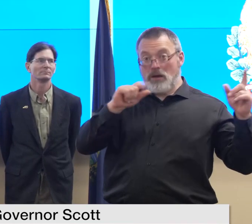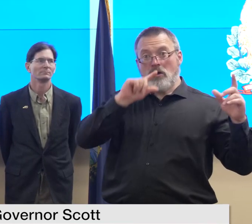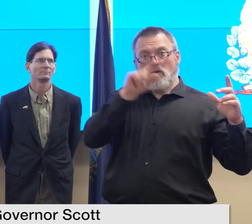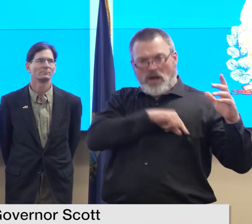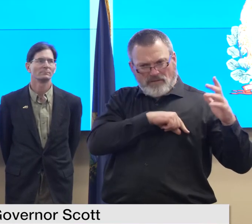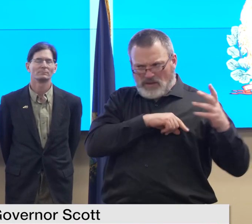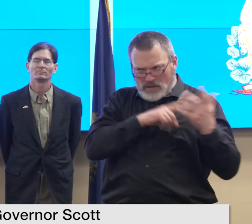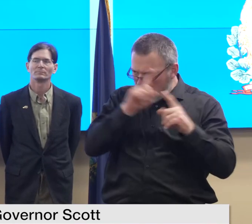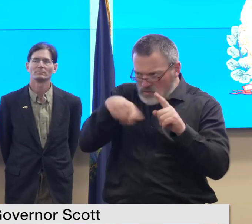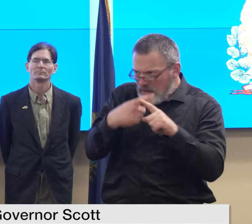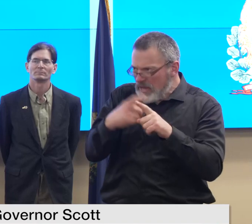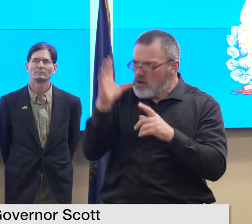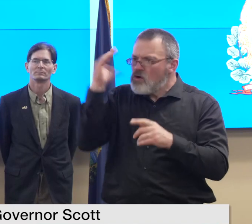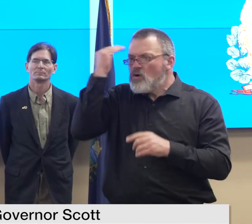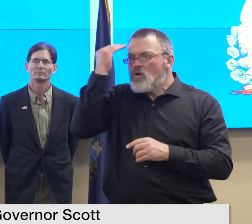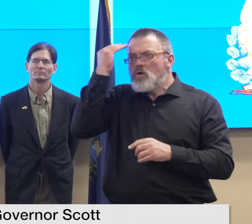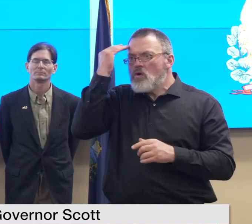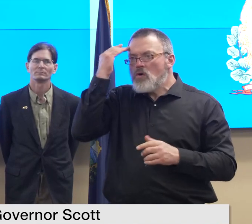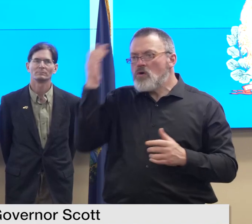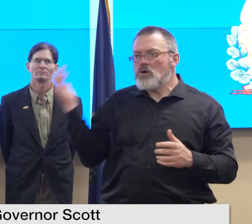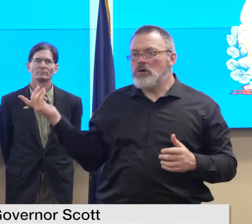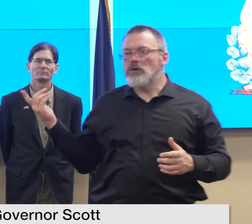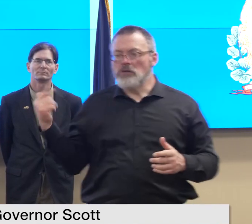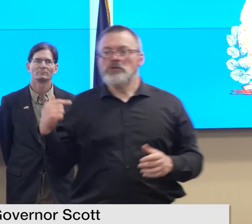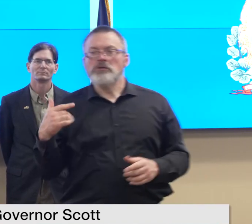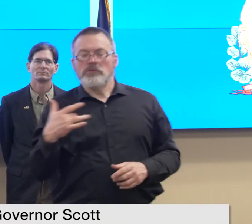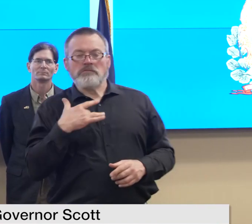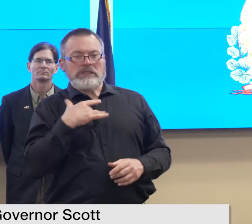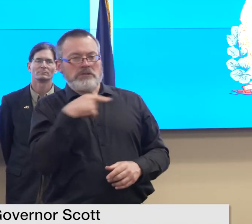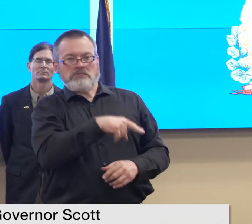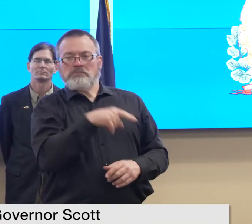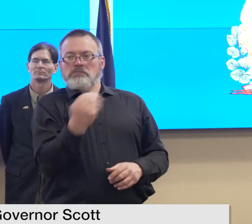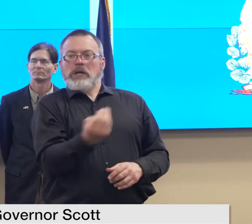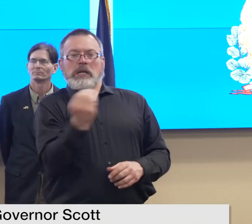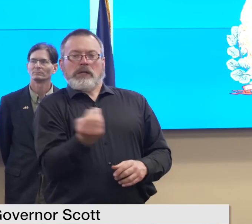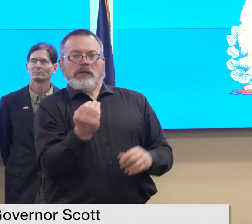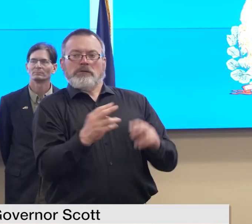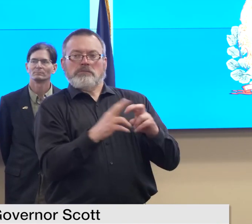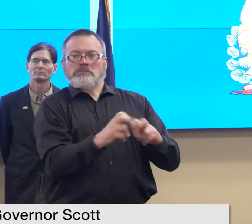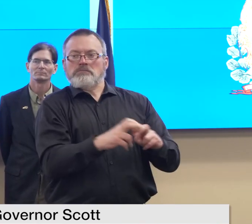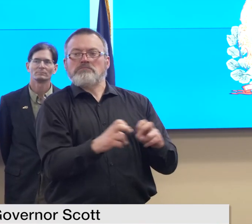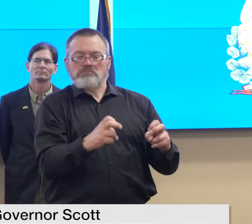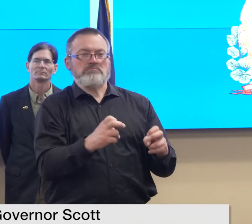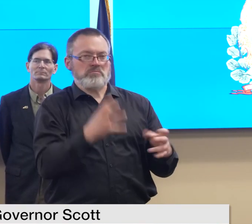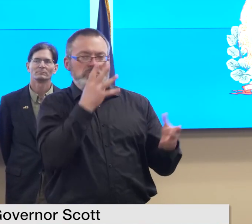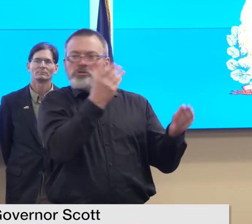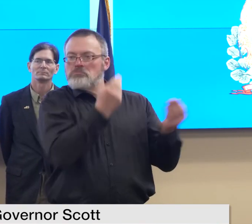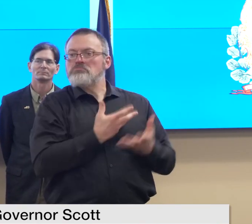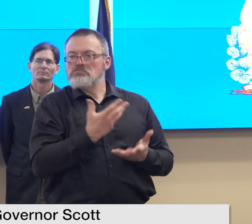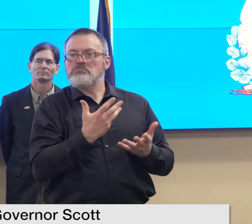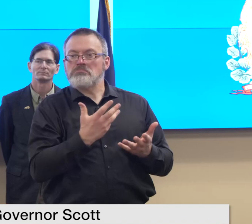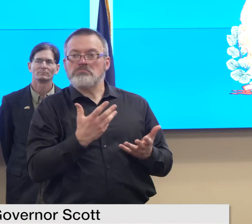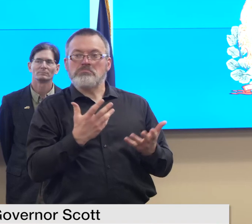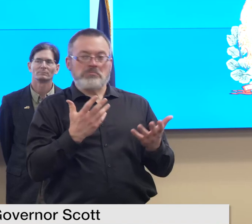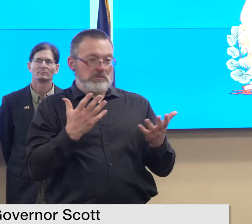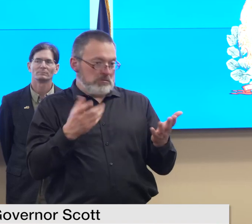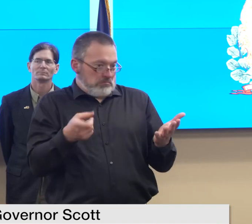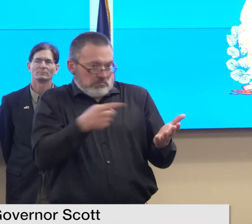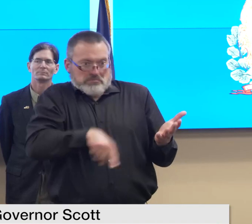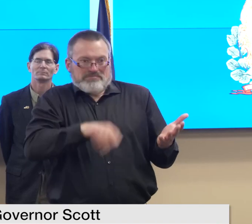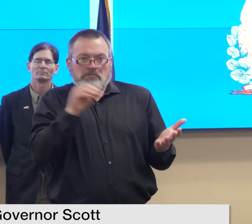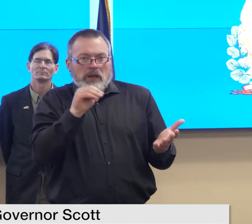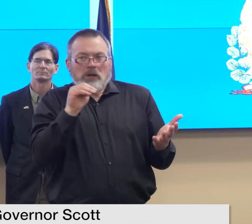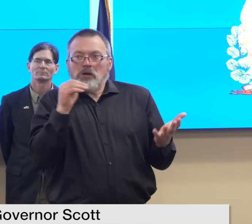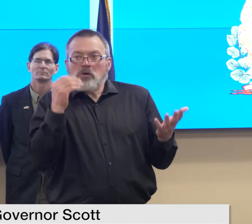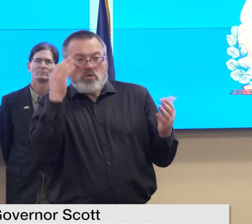finish their assessment on monday i think we'll know uh within by i'm thinking next week but that's what we're